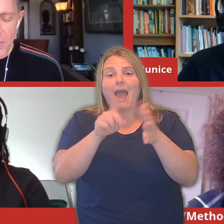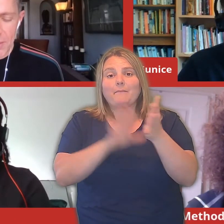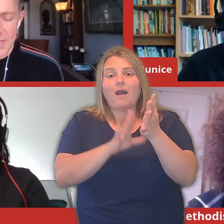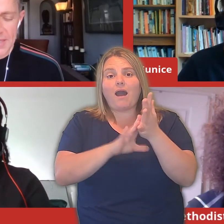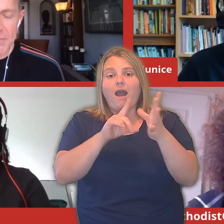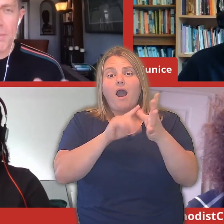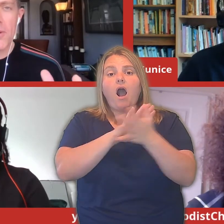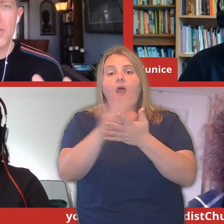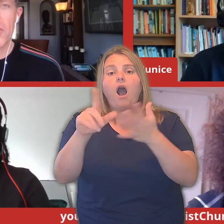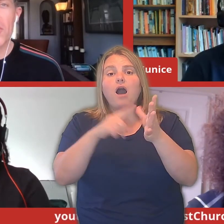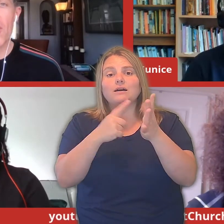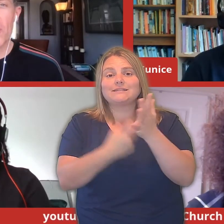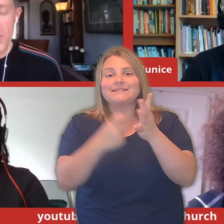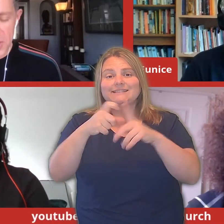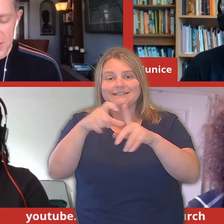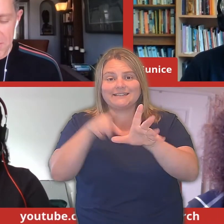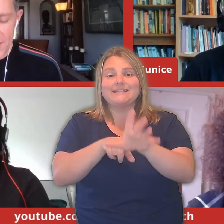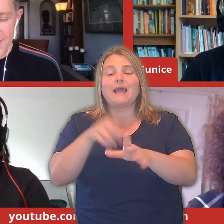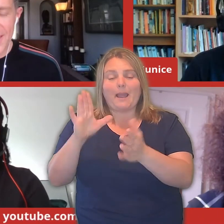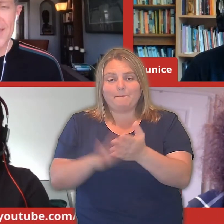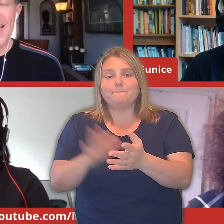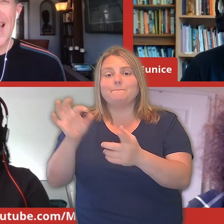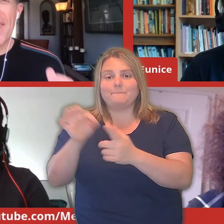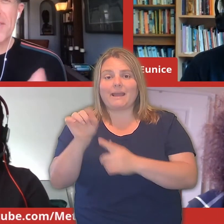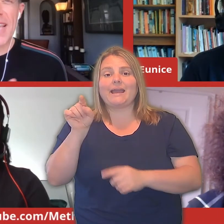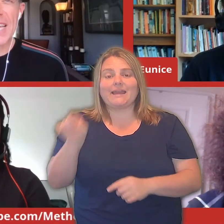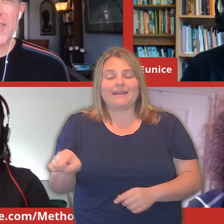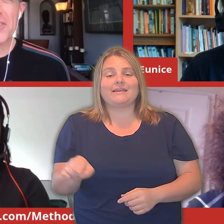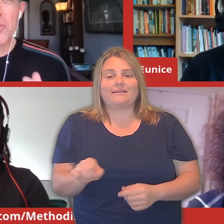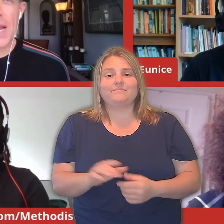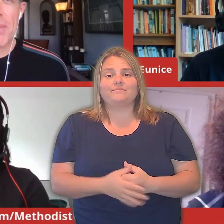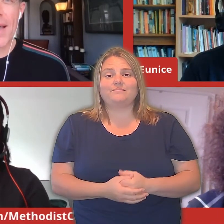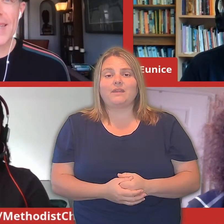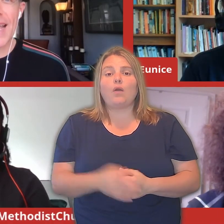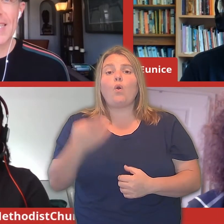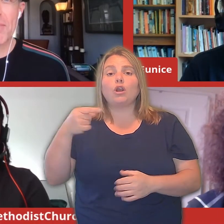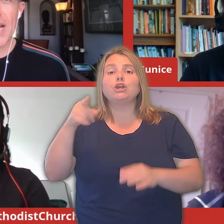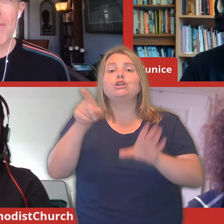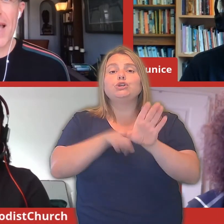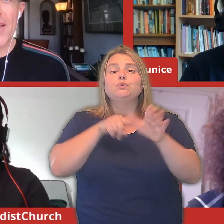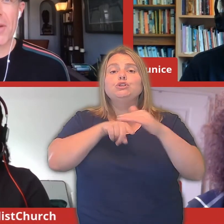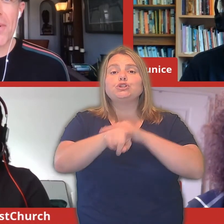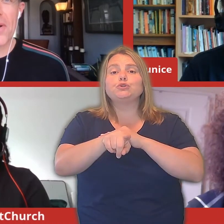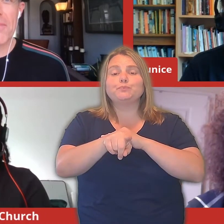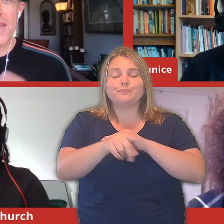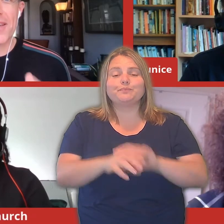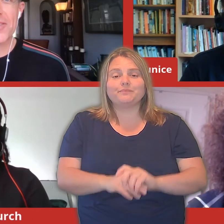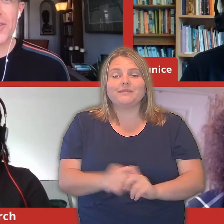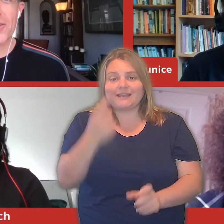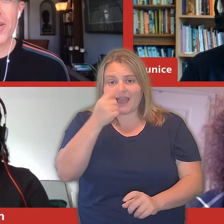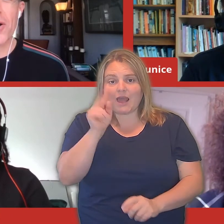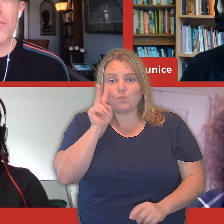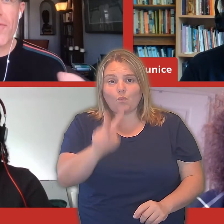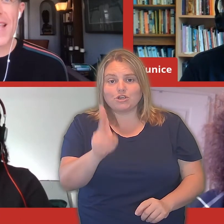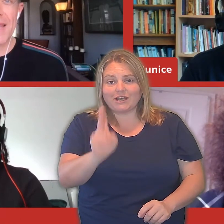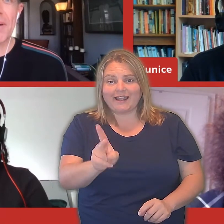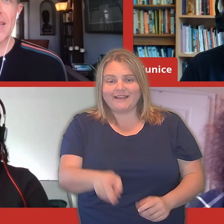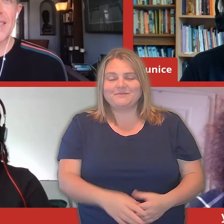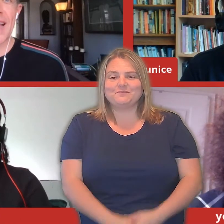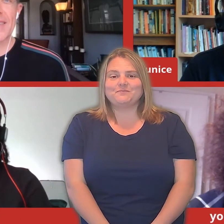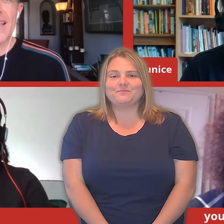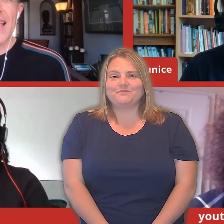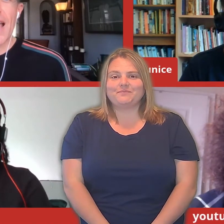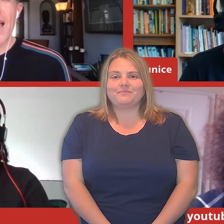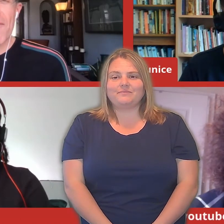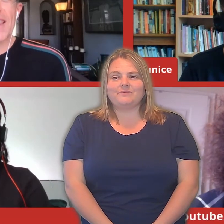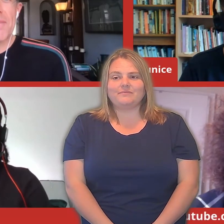website someone posted earlier on Christians in Politics. And there's actually this great podcast put out by another part of the Methodist Church called Faith in